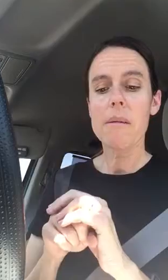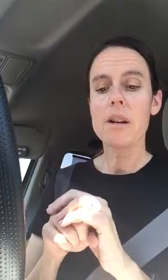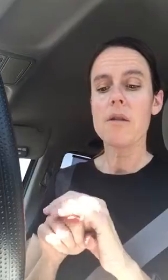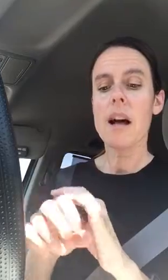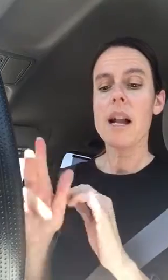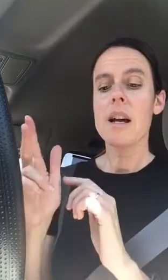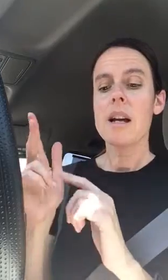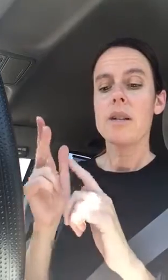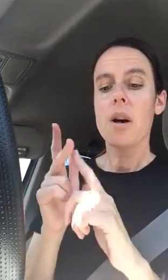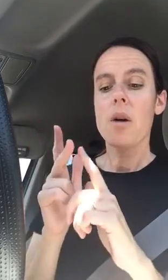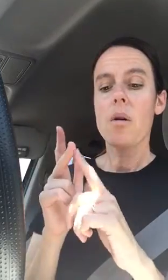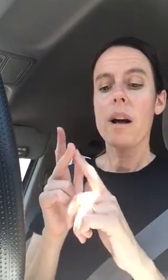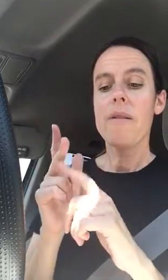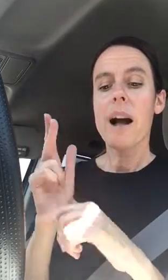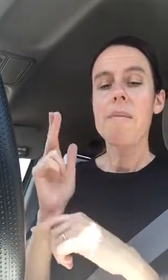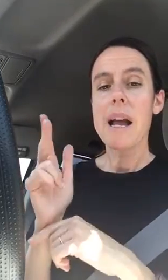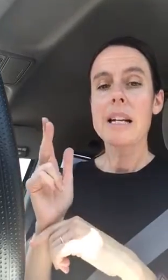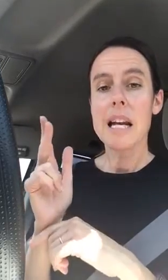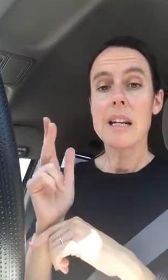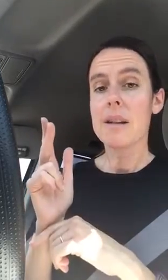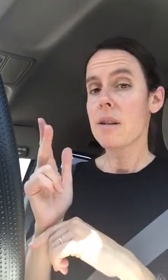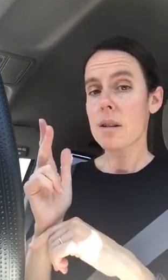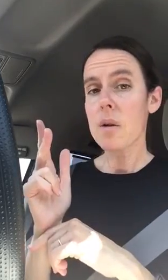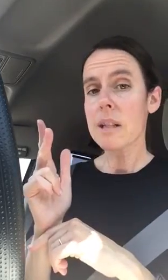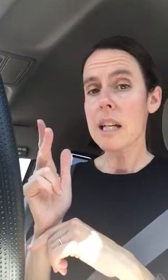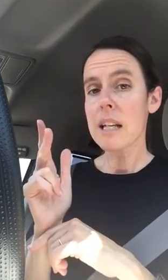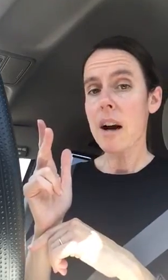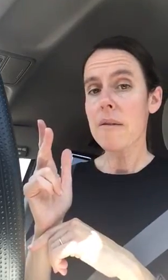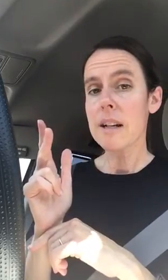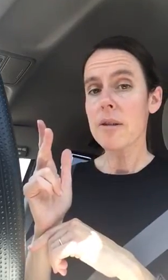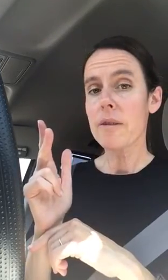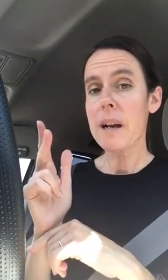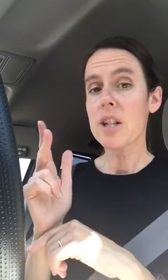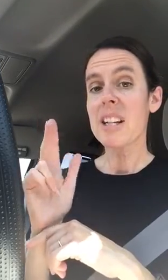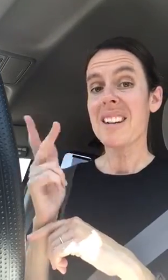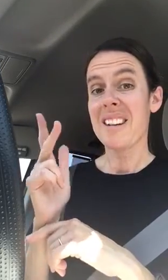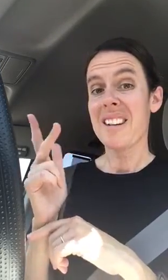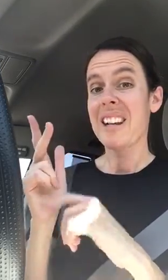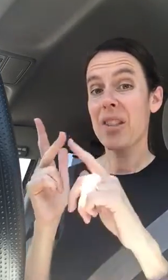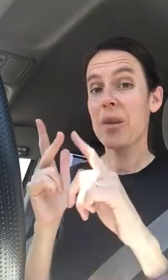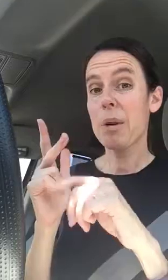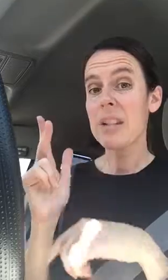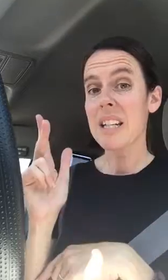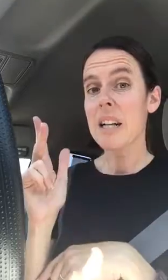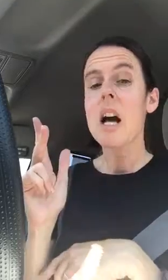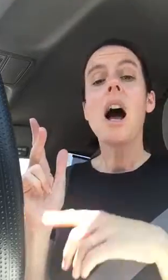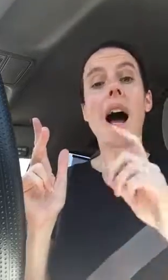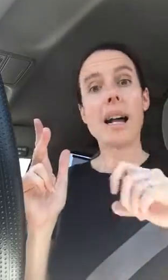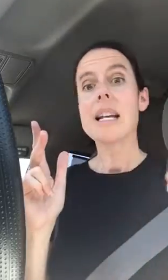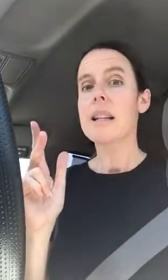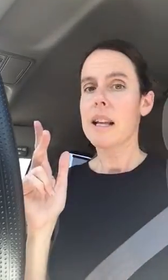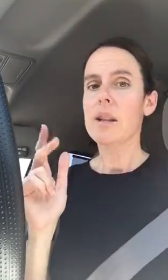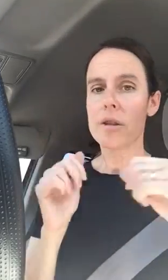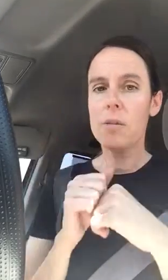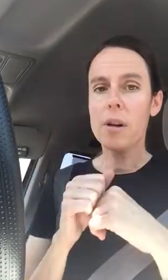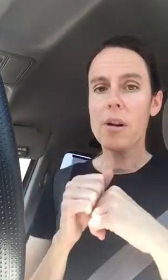me to do that So if I'm mandated to disclose any confidential information like a third person I need to let the consumer know